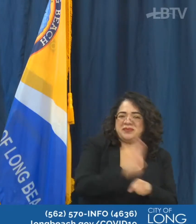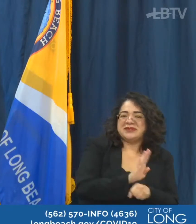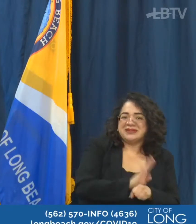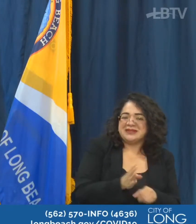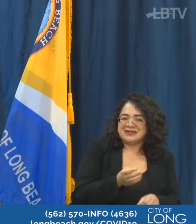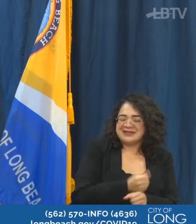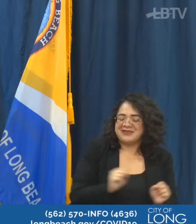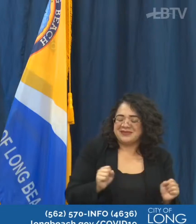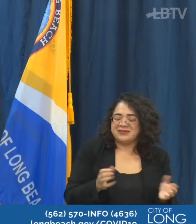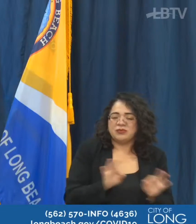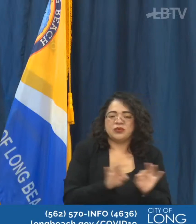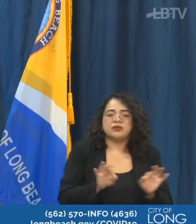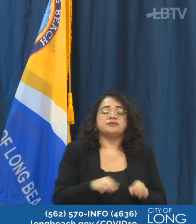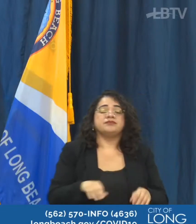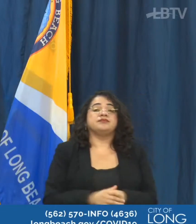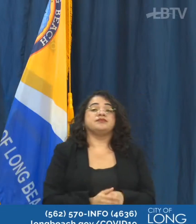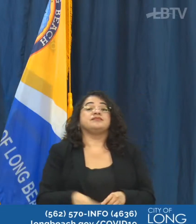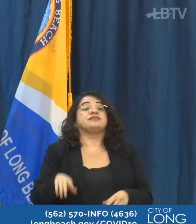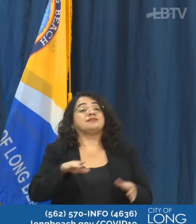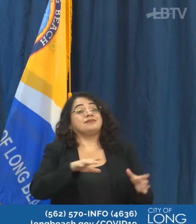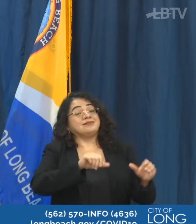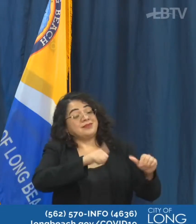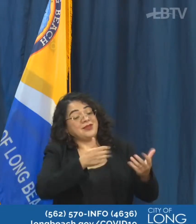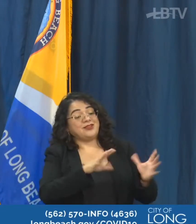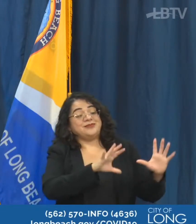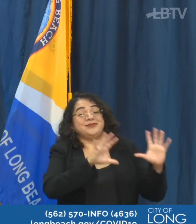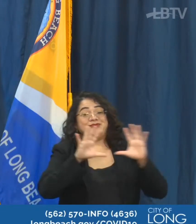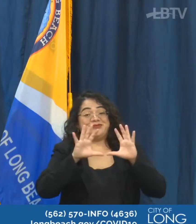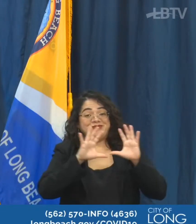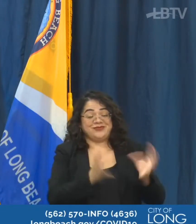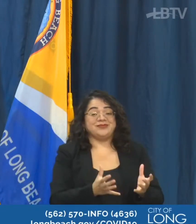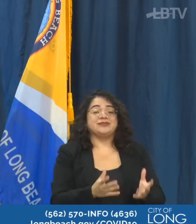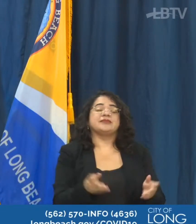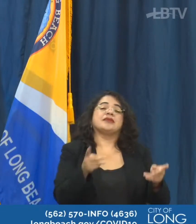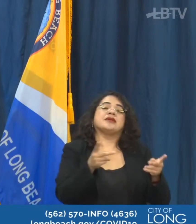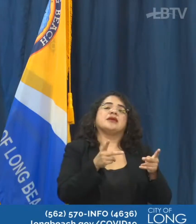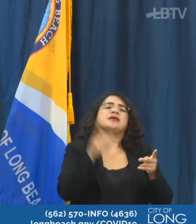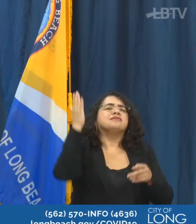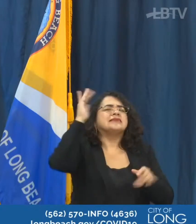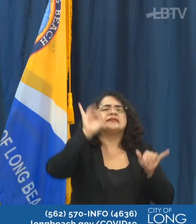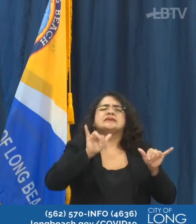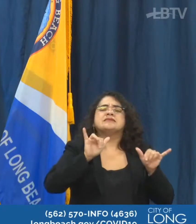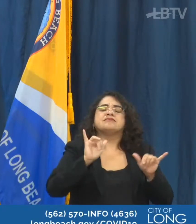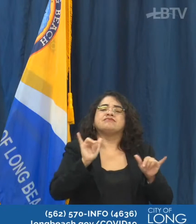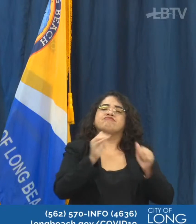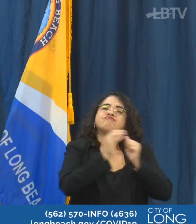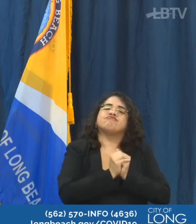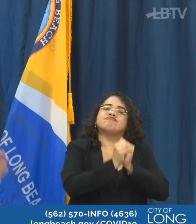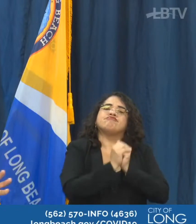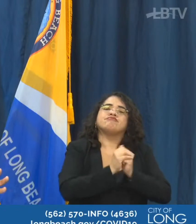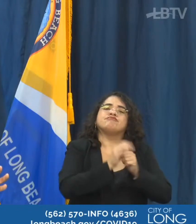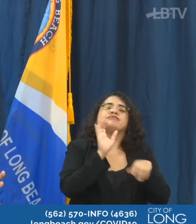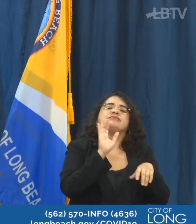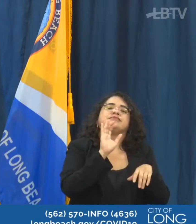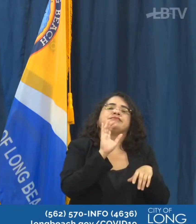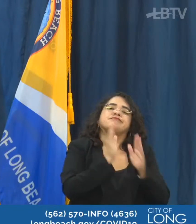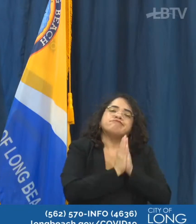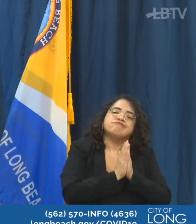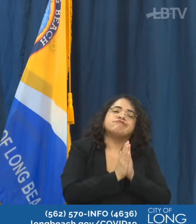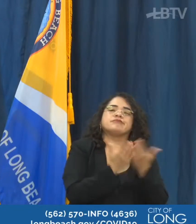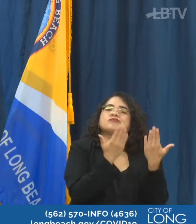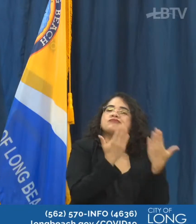places of worship and funerals, while those have maintained similar rules as they have in the past,